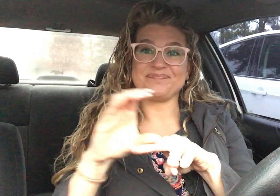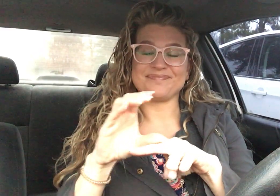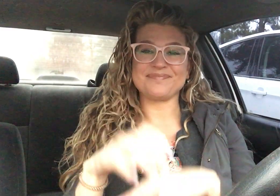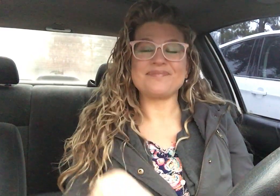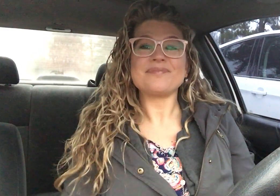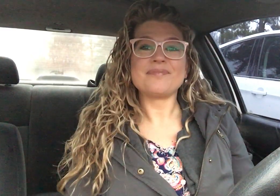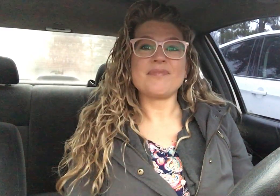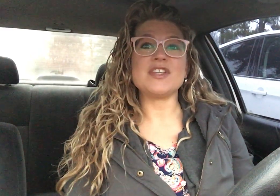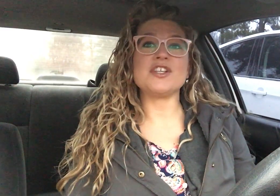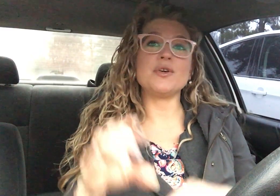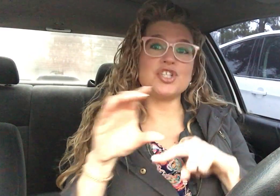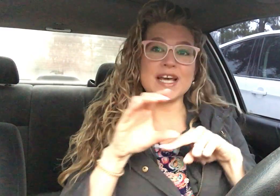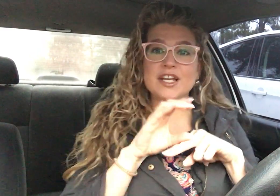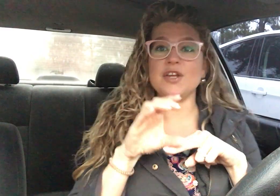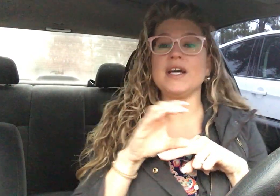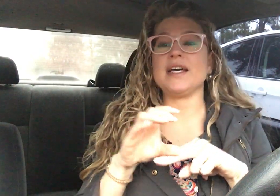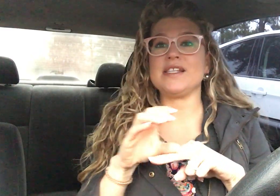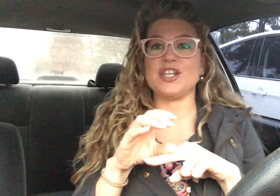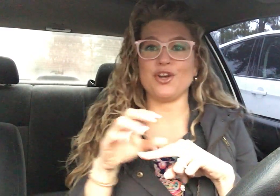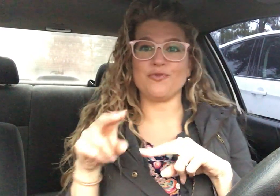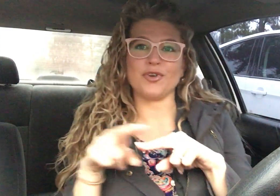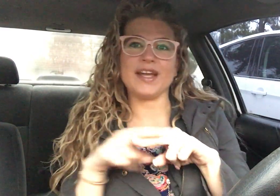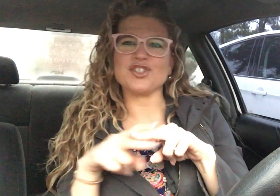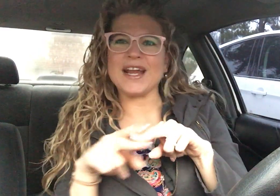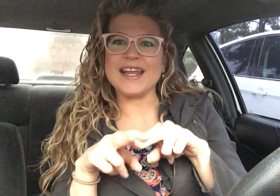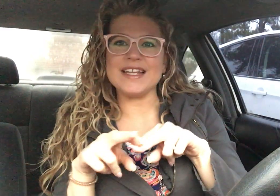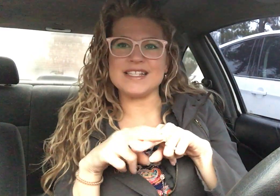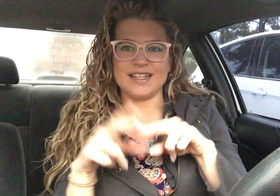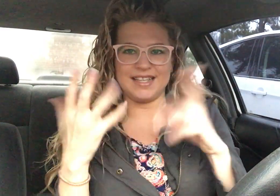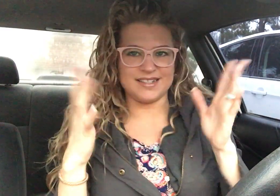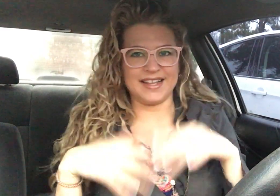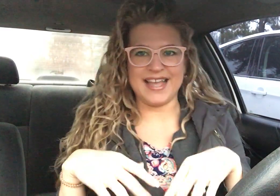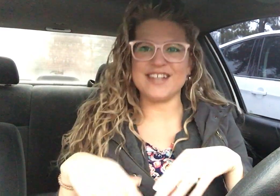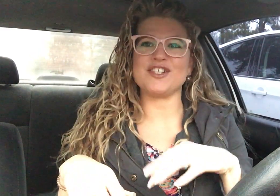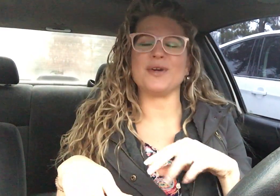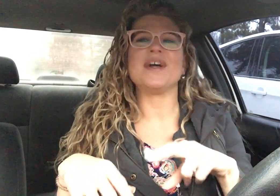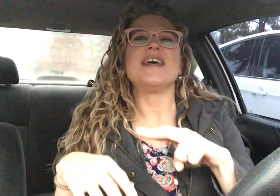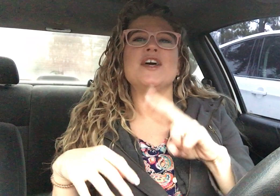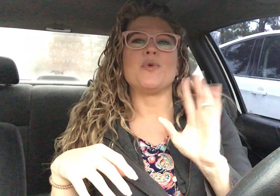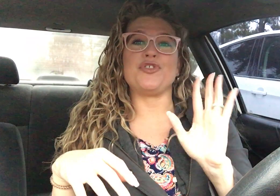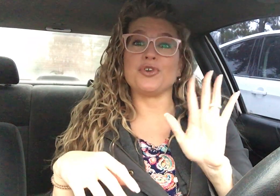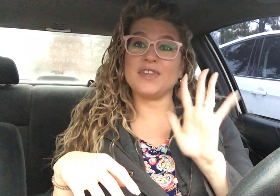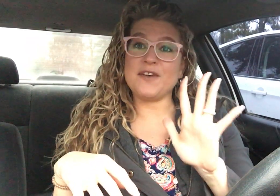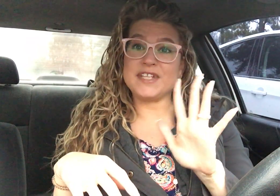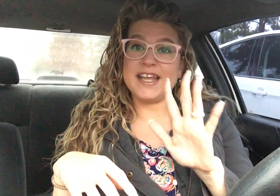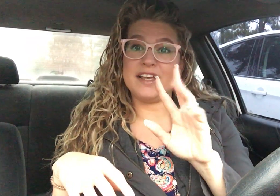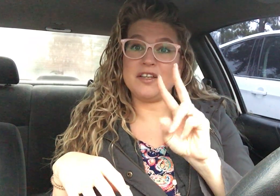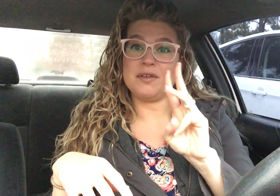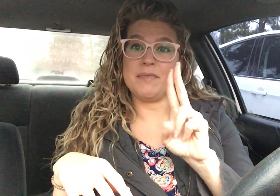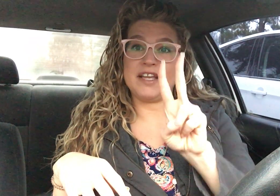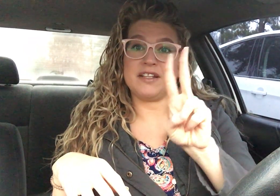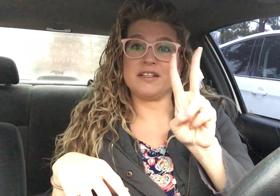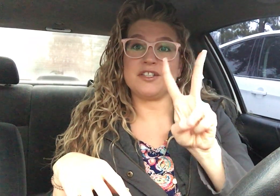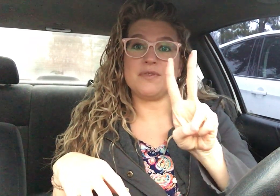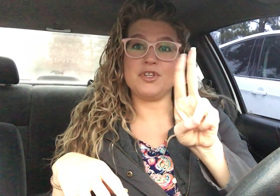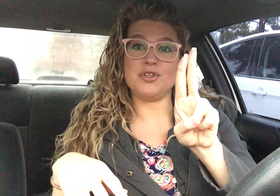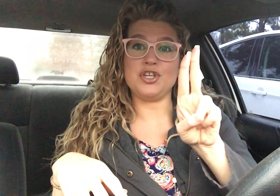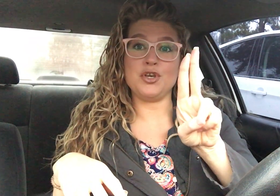Chattanooga so Chattanooga is known for like trains and things like that so with your left hand make a U